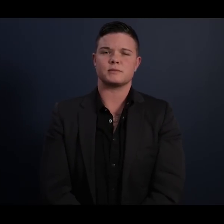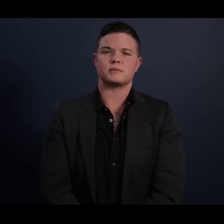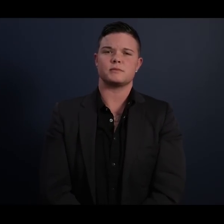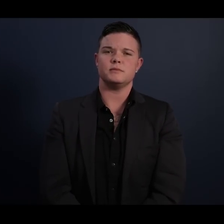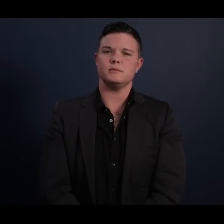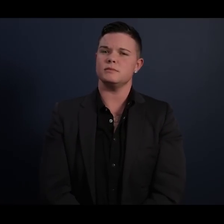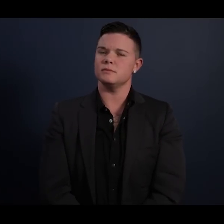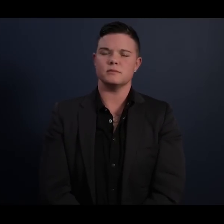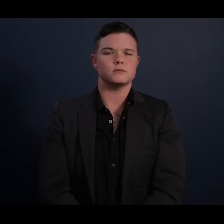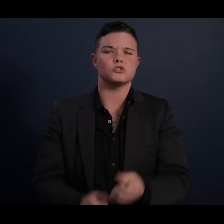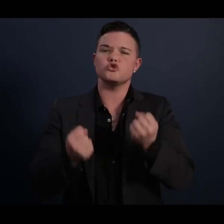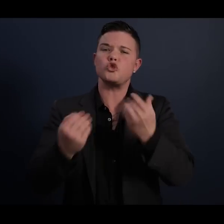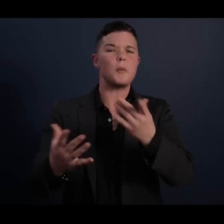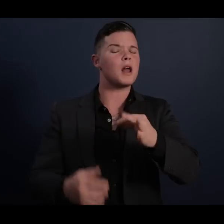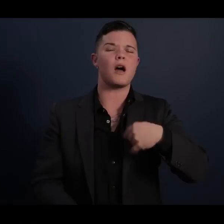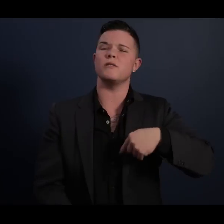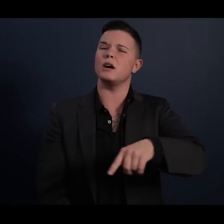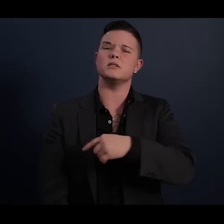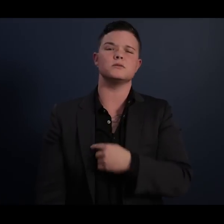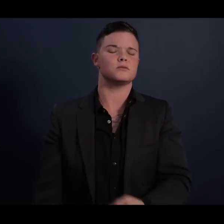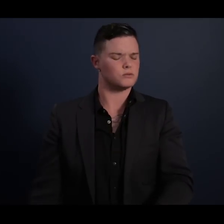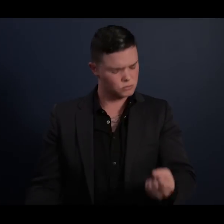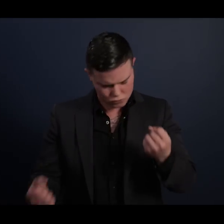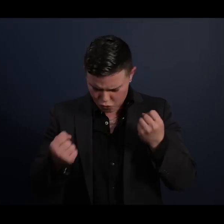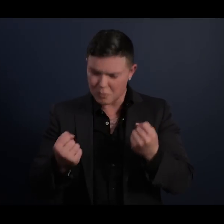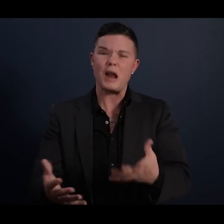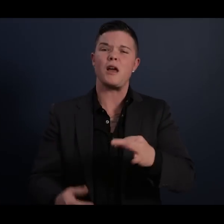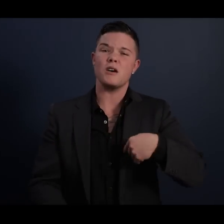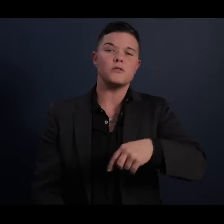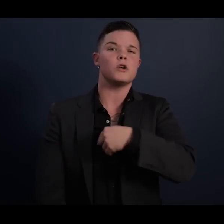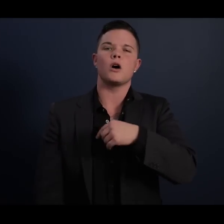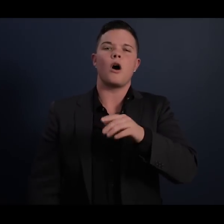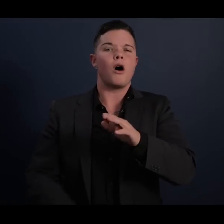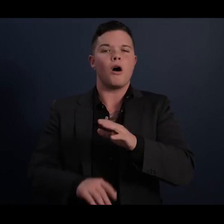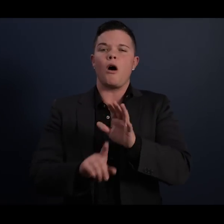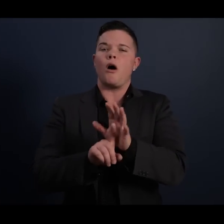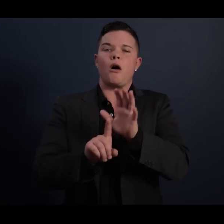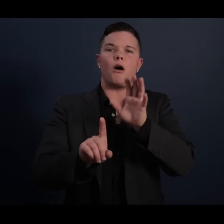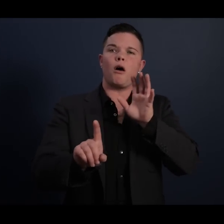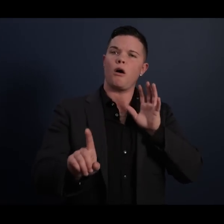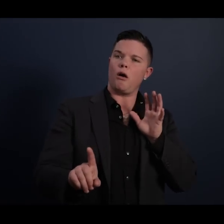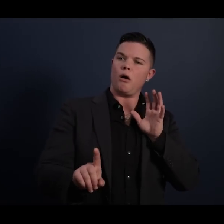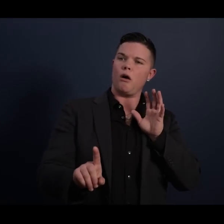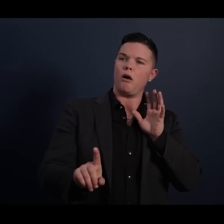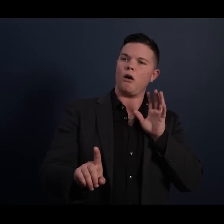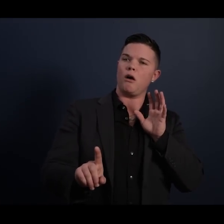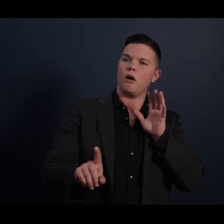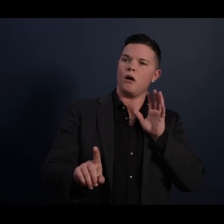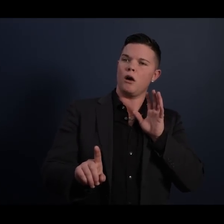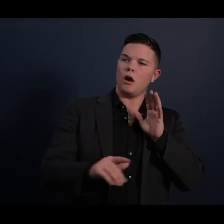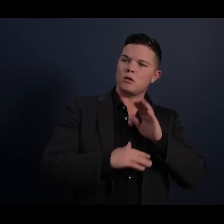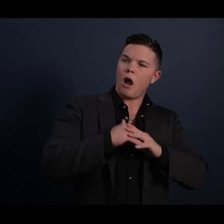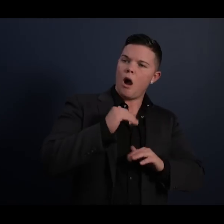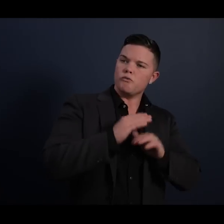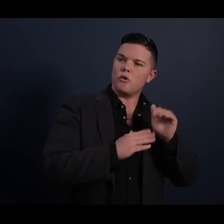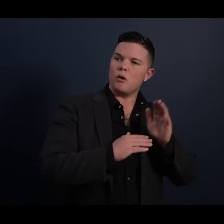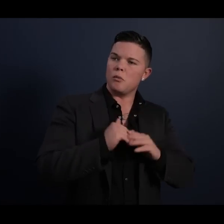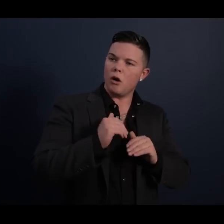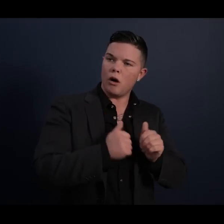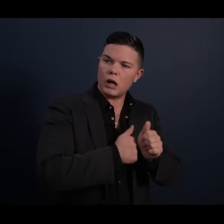And there are too many of us, too many of us on the sidelines comfortable in complacency or